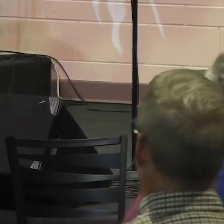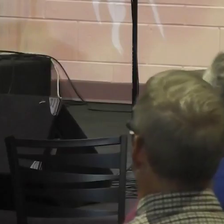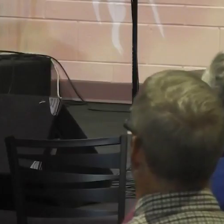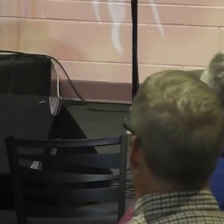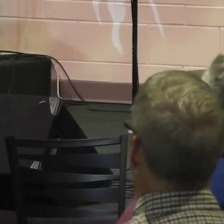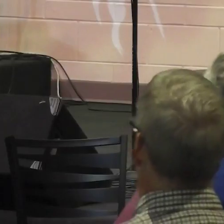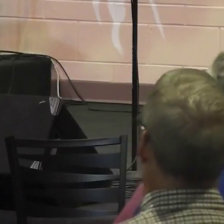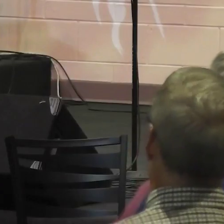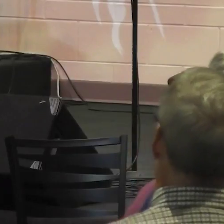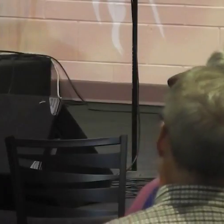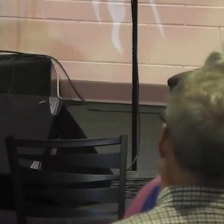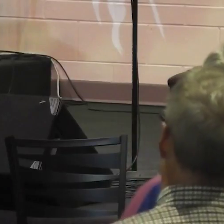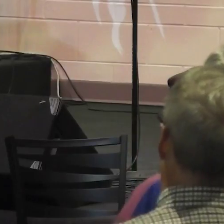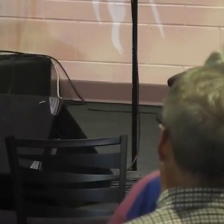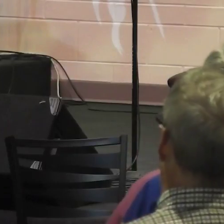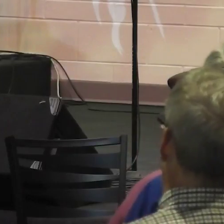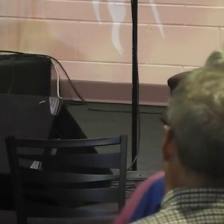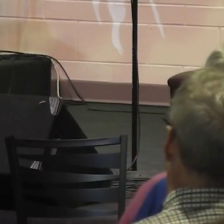Wowzima. Wowzima.